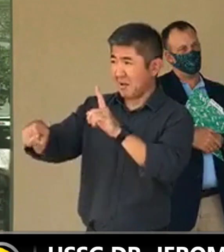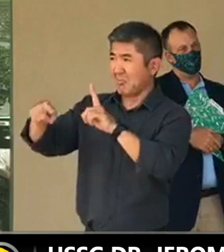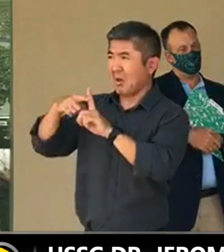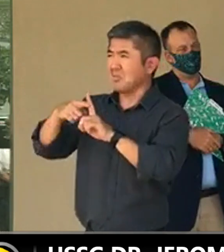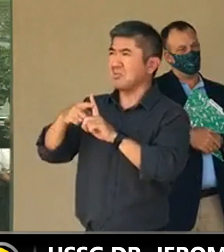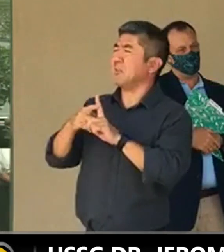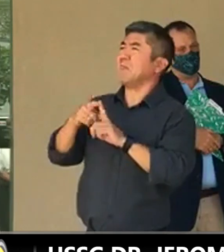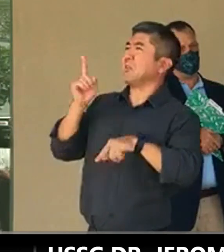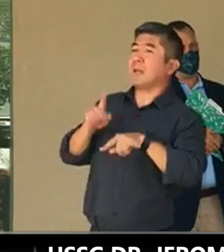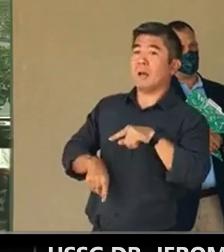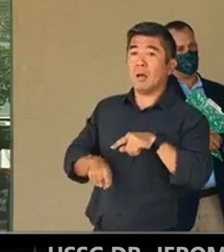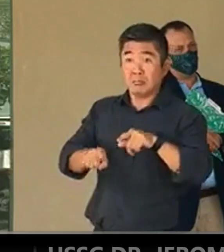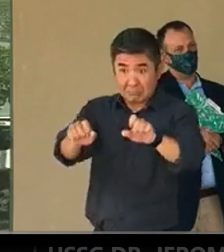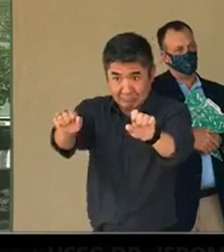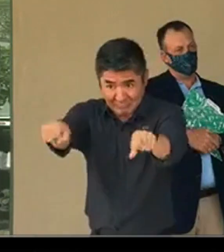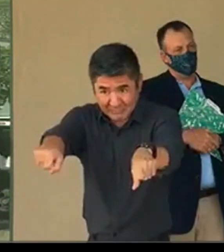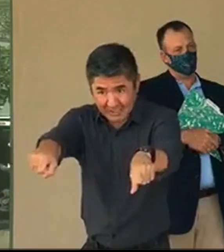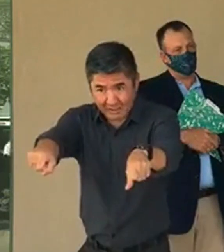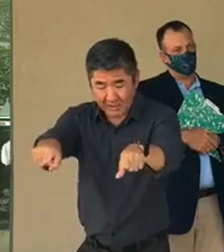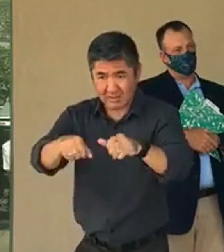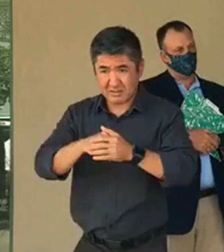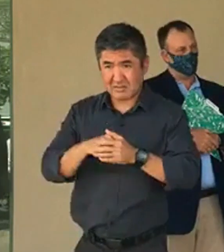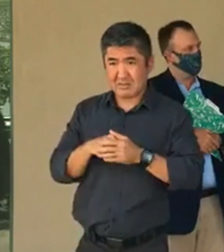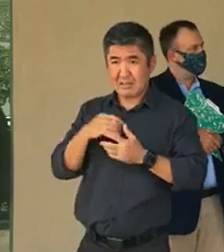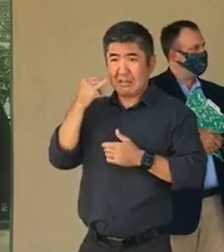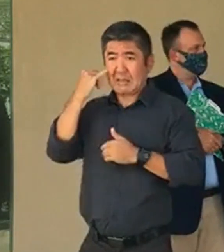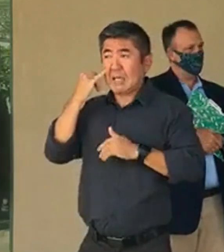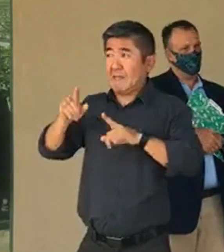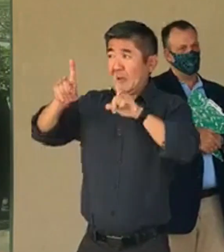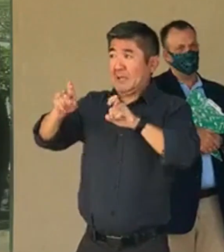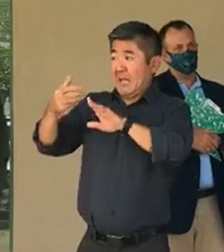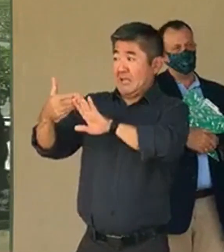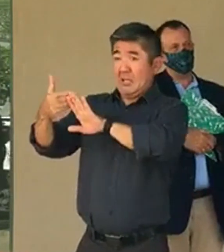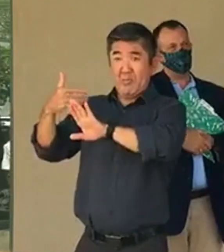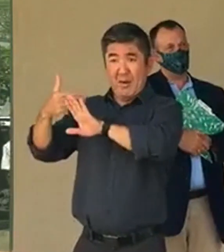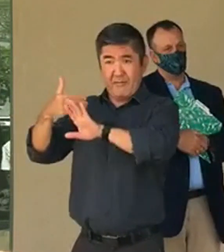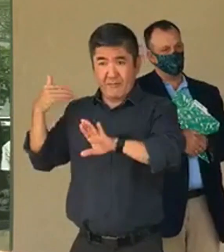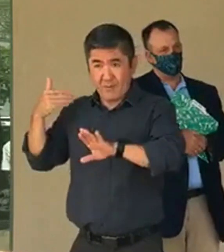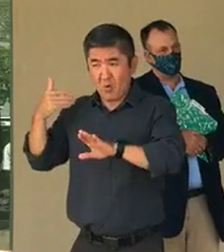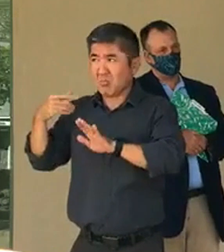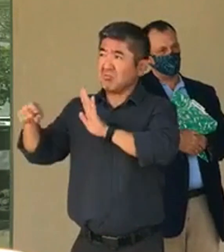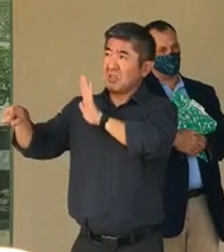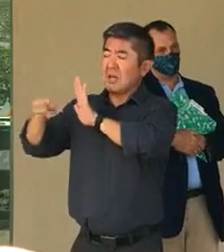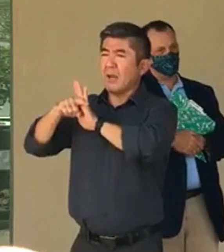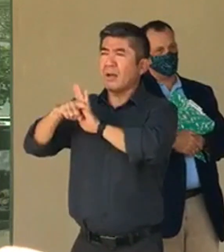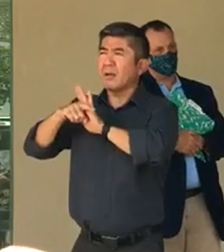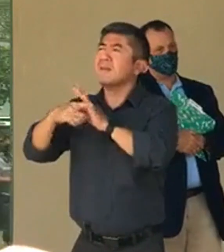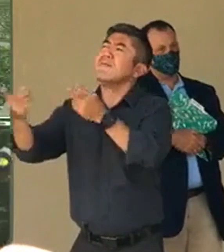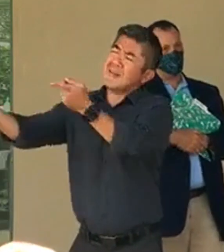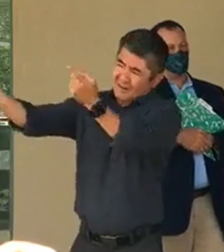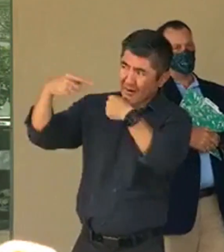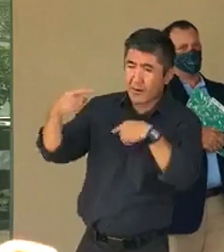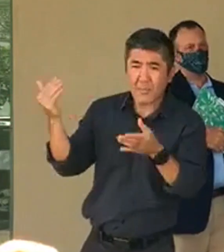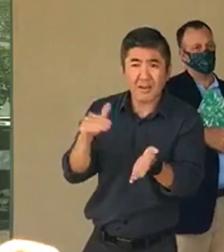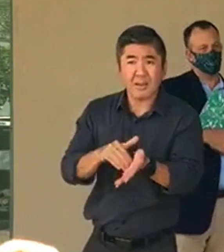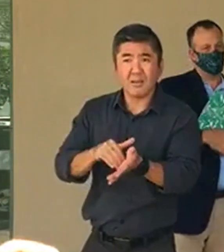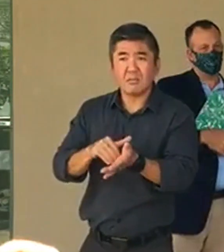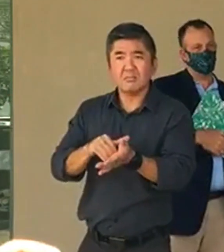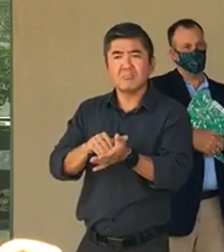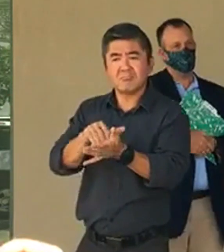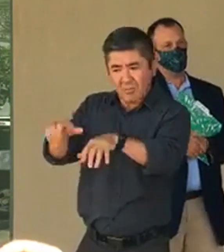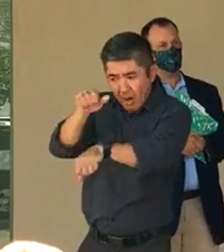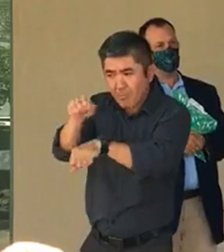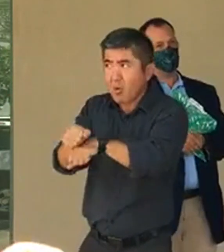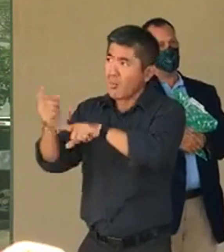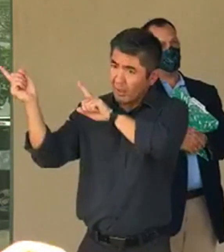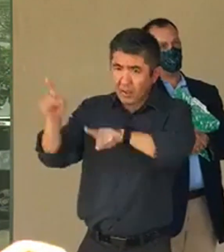about particularly if you were negative before. So even if you've gotten tested before we want you to come out to one of our testing sites make an appointment to get